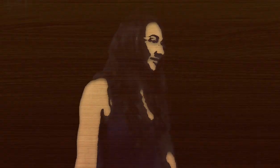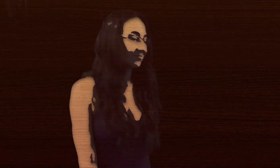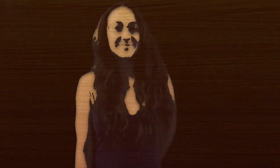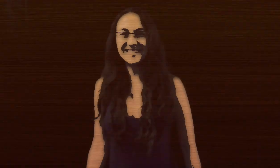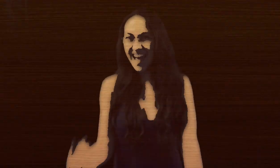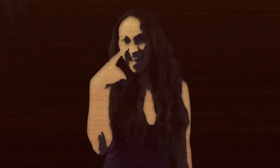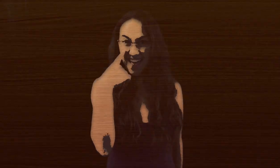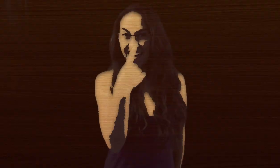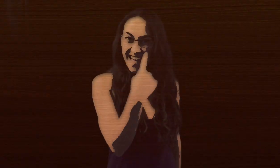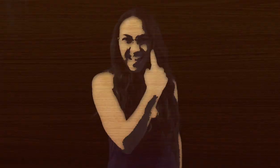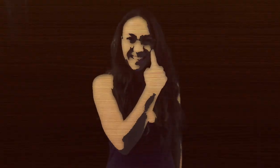the